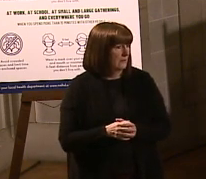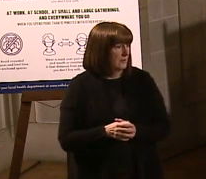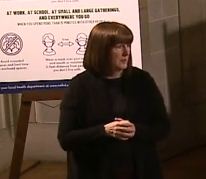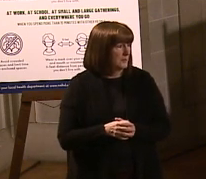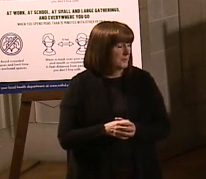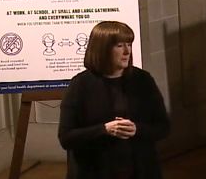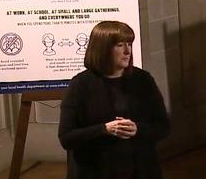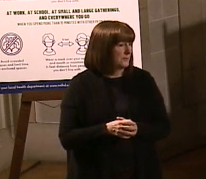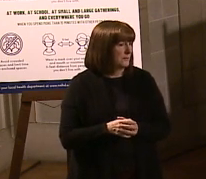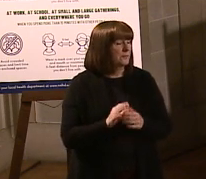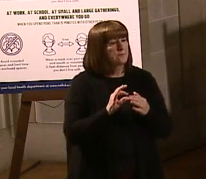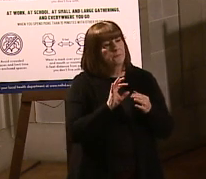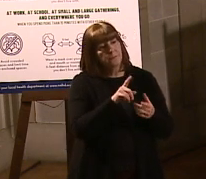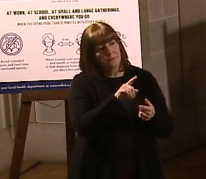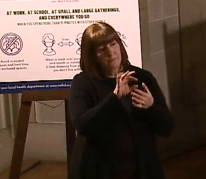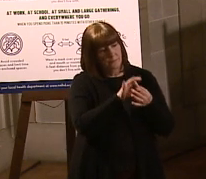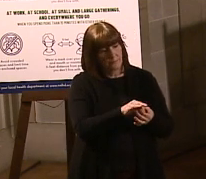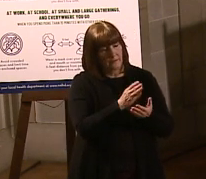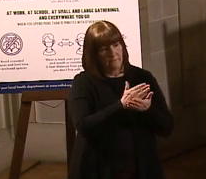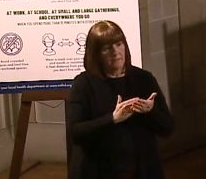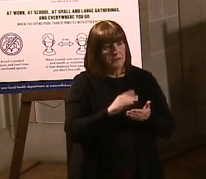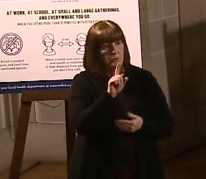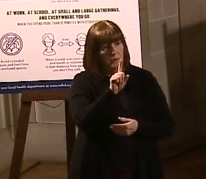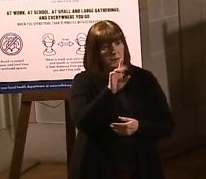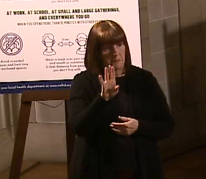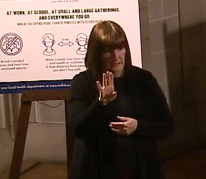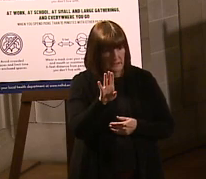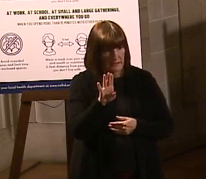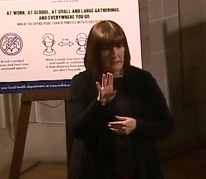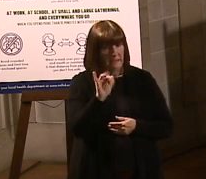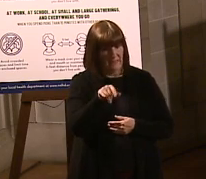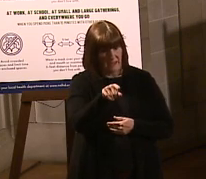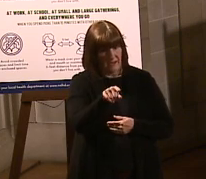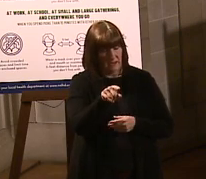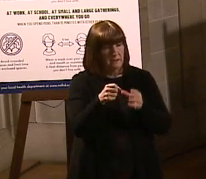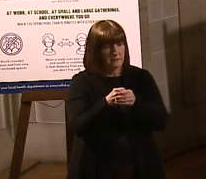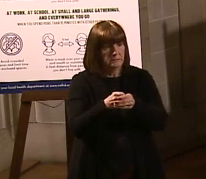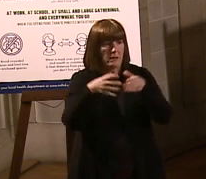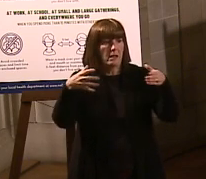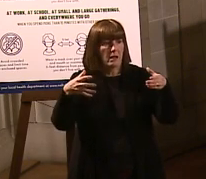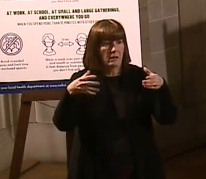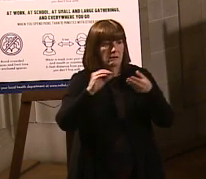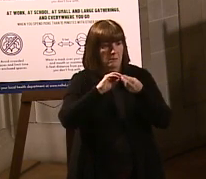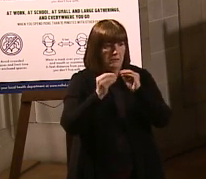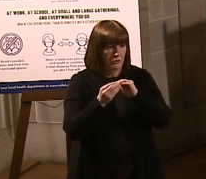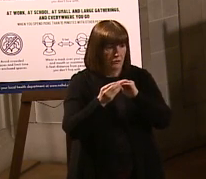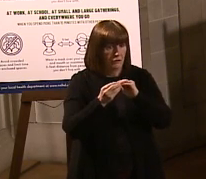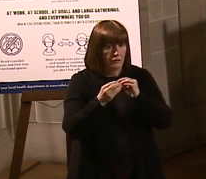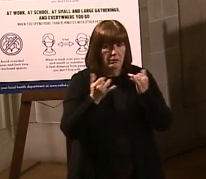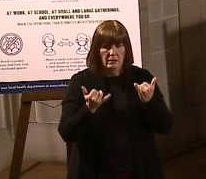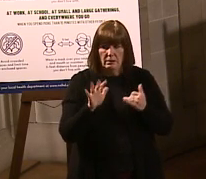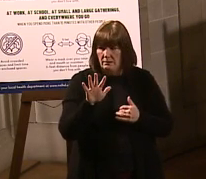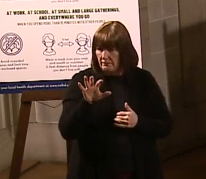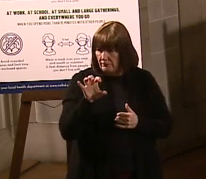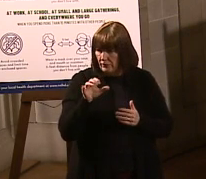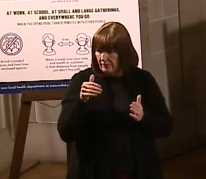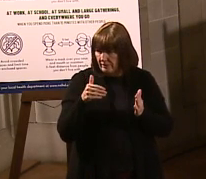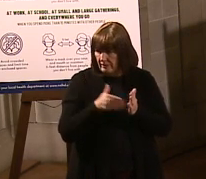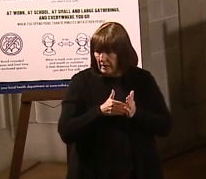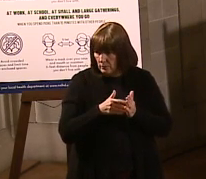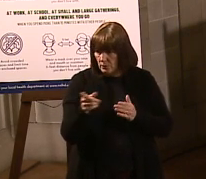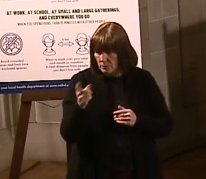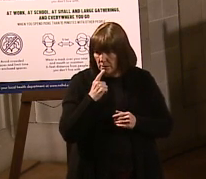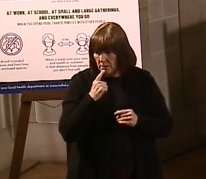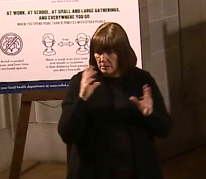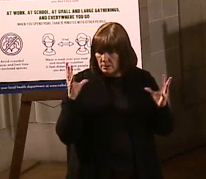Well, so with regard to Phase I-B, we've expanded the population. I think we've said it's about 500,000 is what you